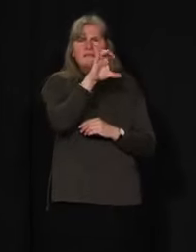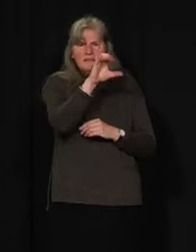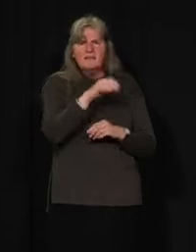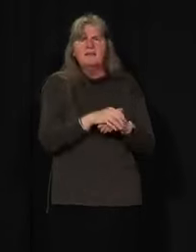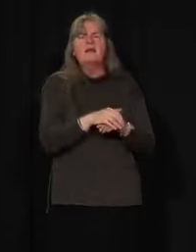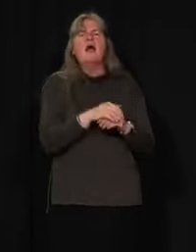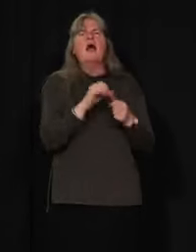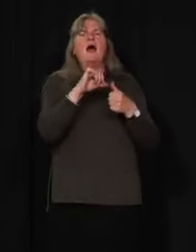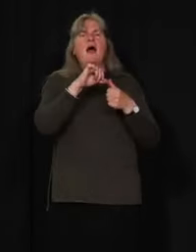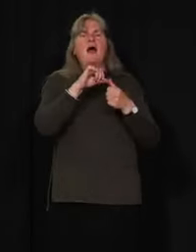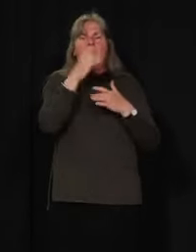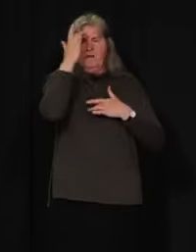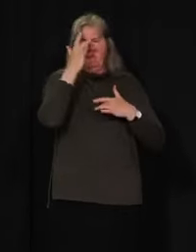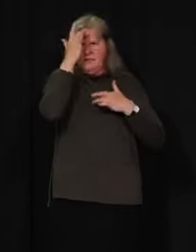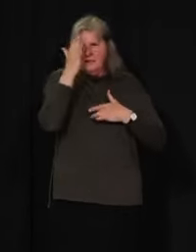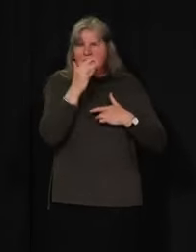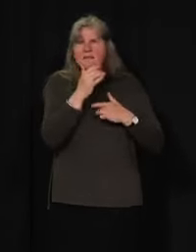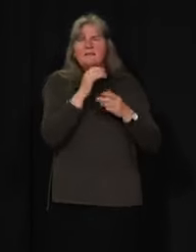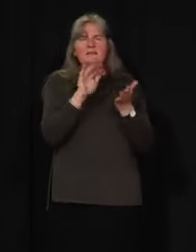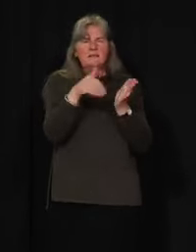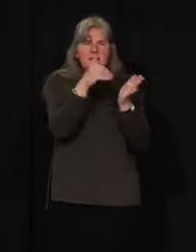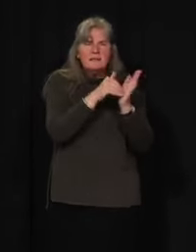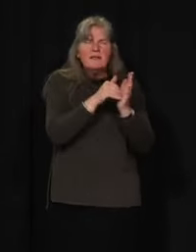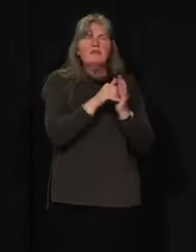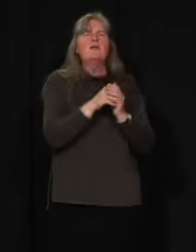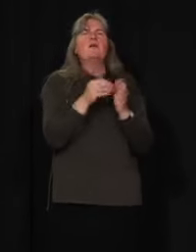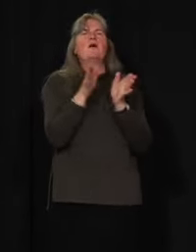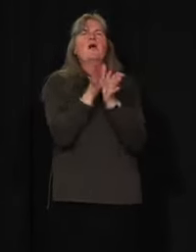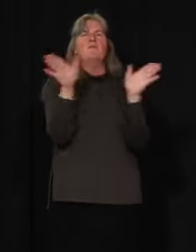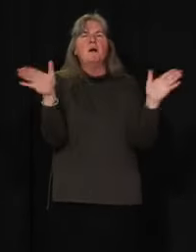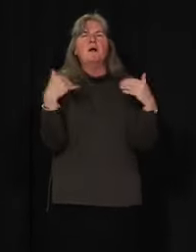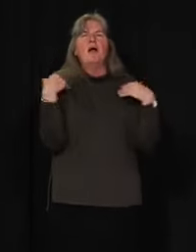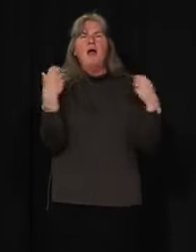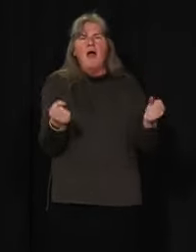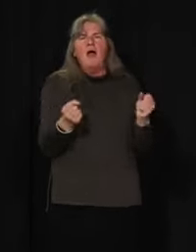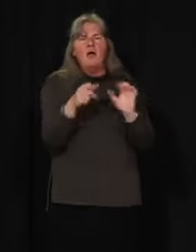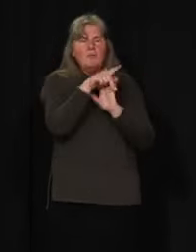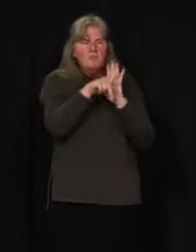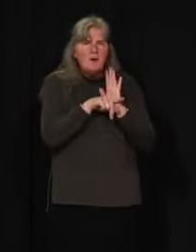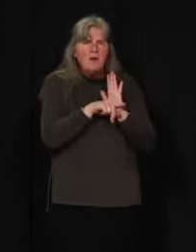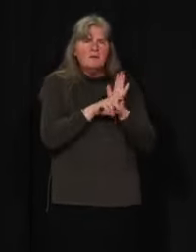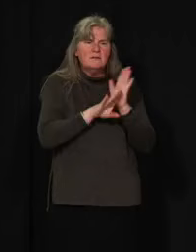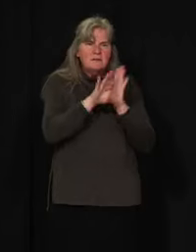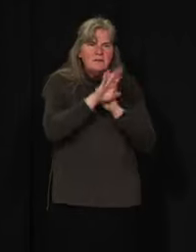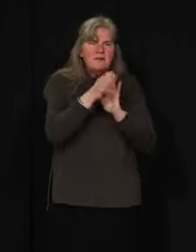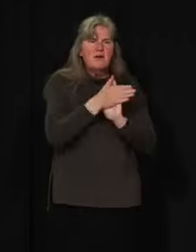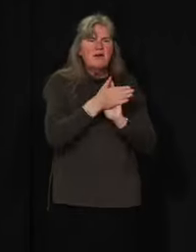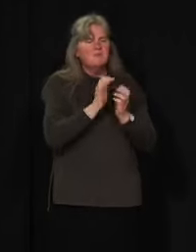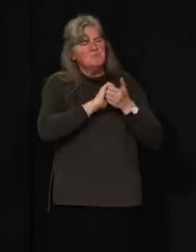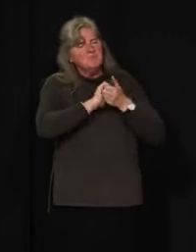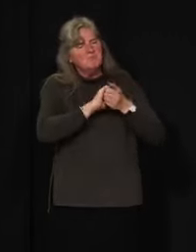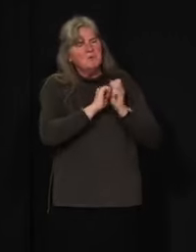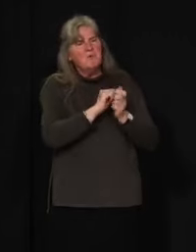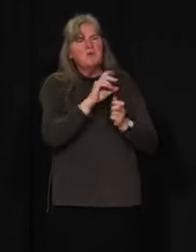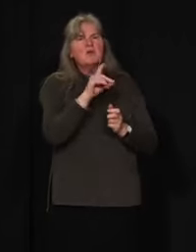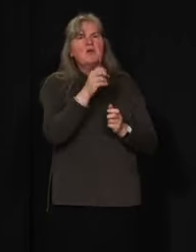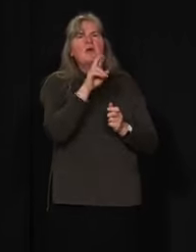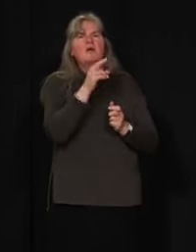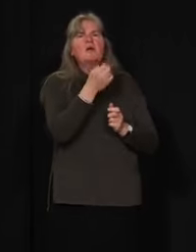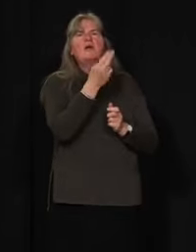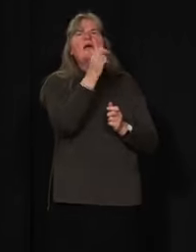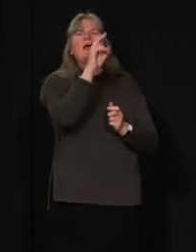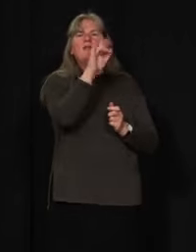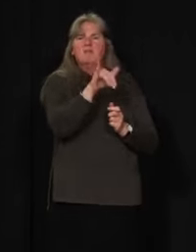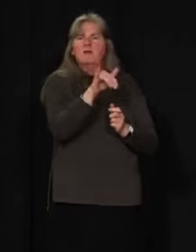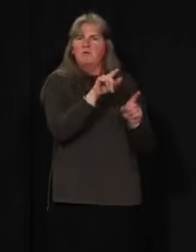epidemiology unit, many of their public health policy units, and my own collegial relationship with Dr. Henry